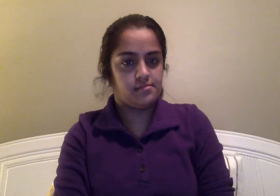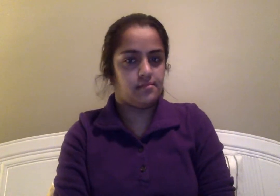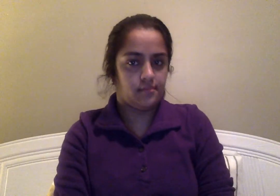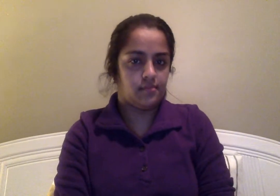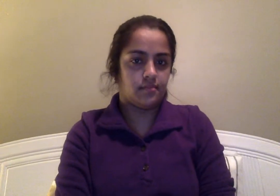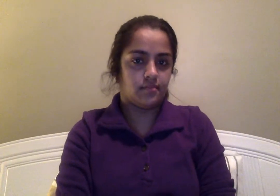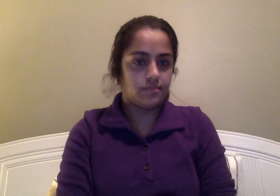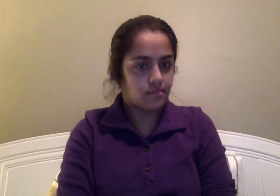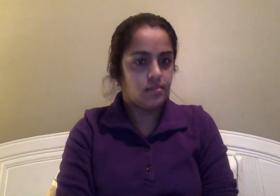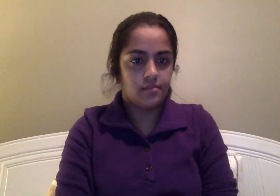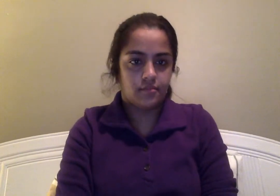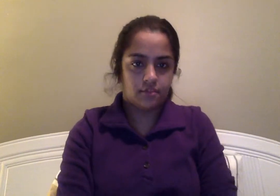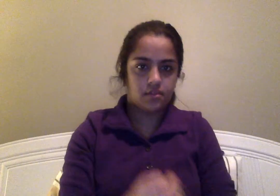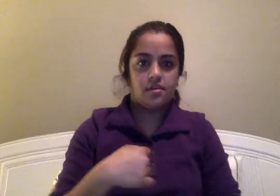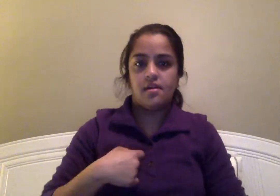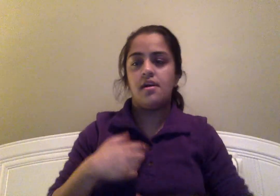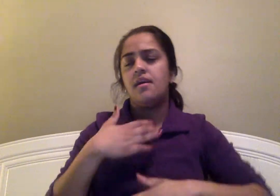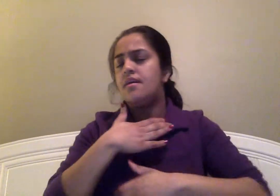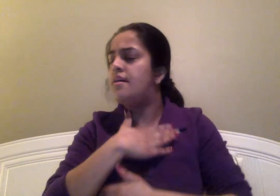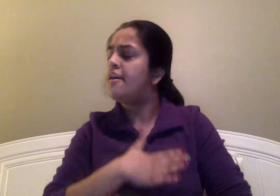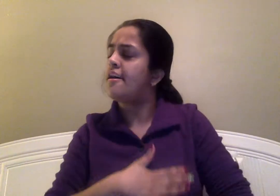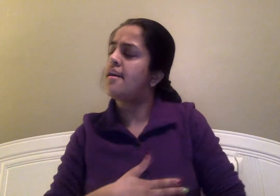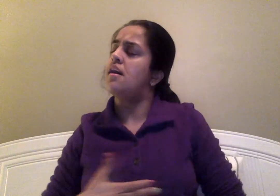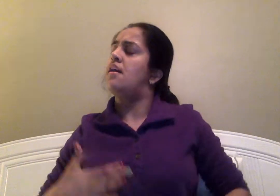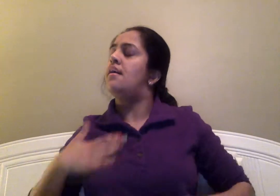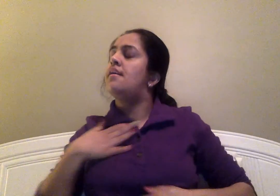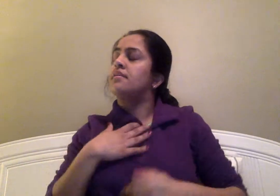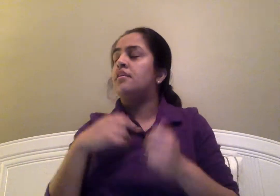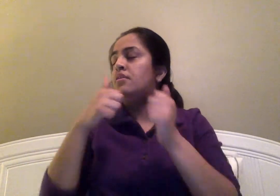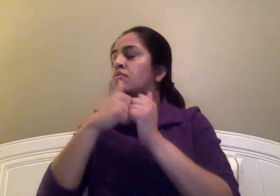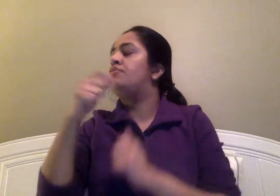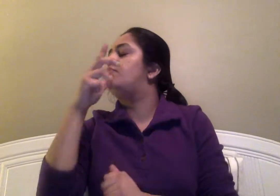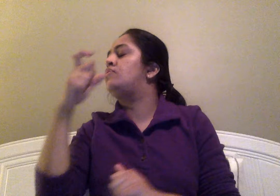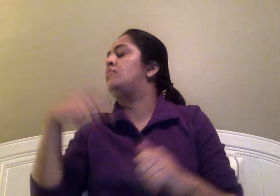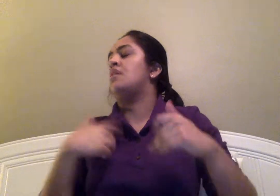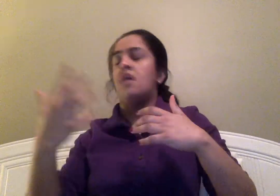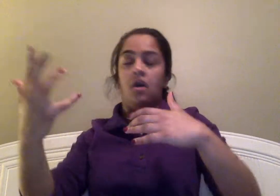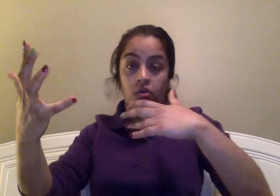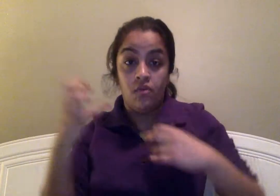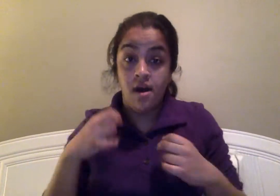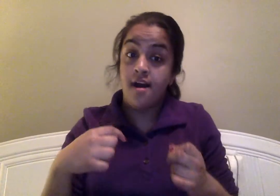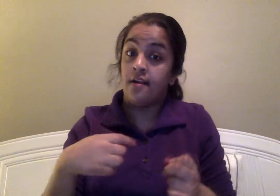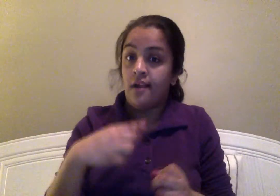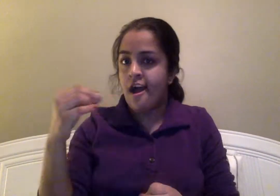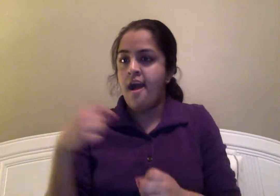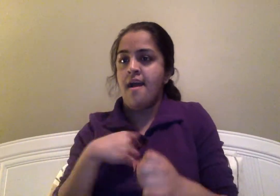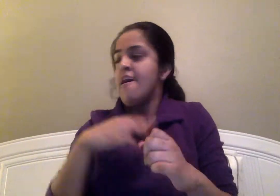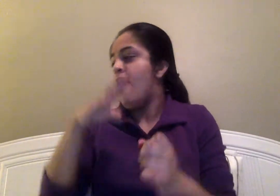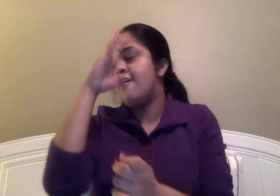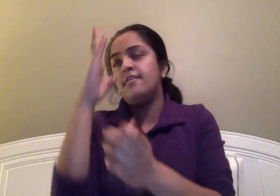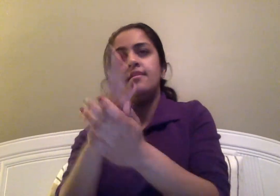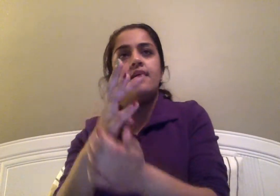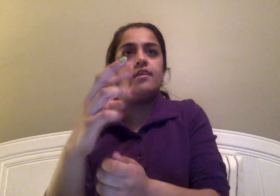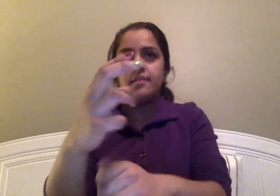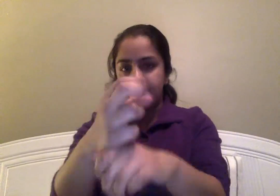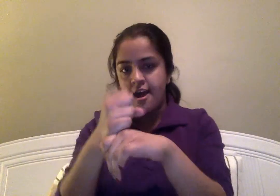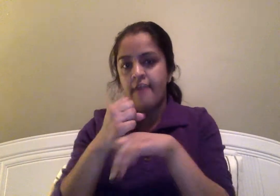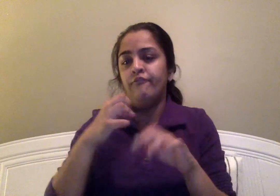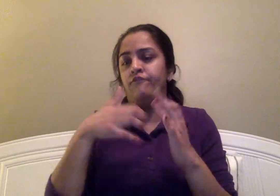I can't get with who I wanted, and I never could come